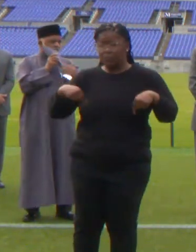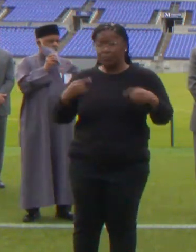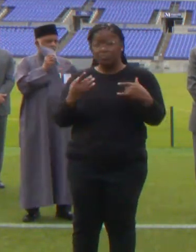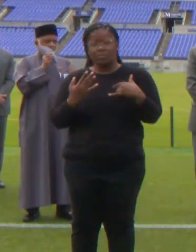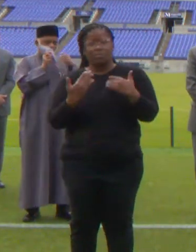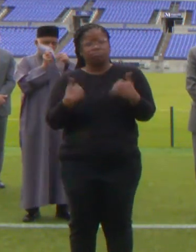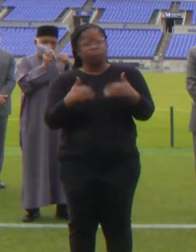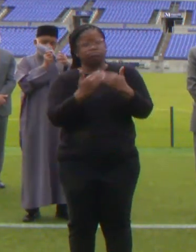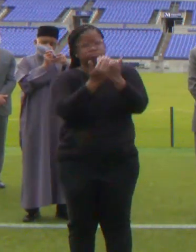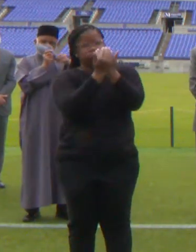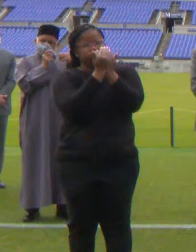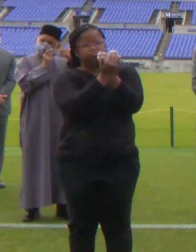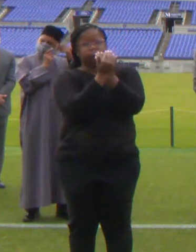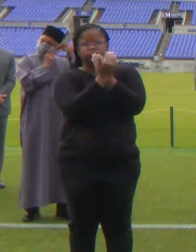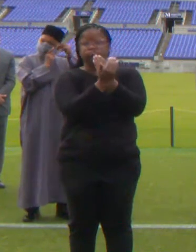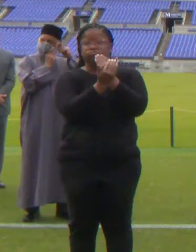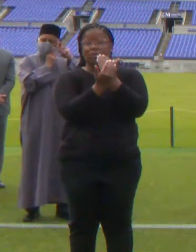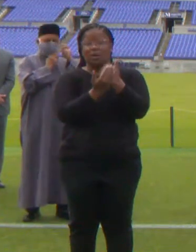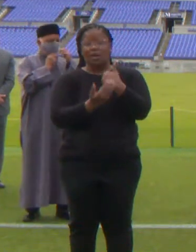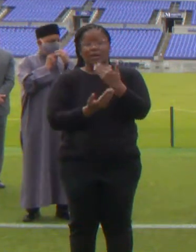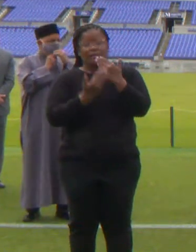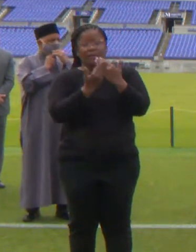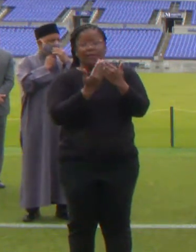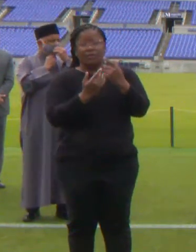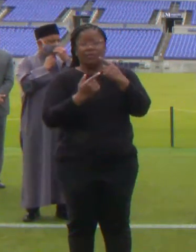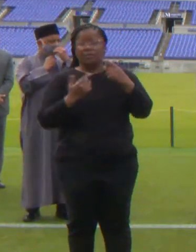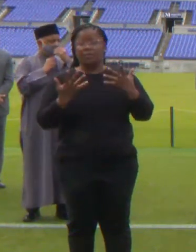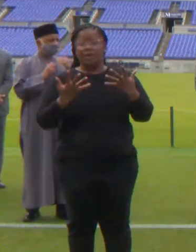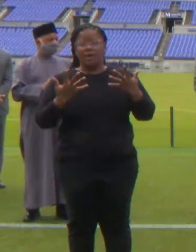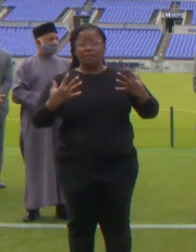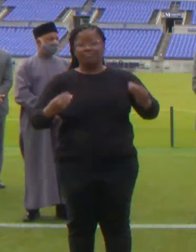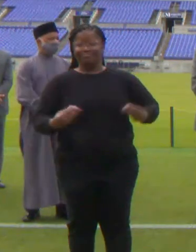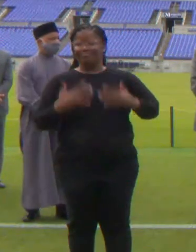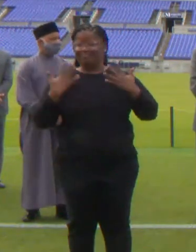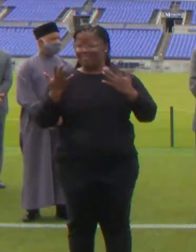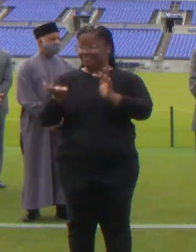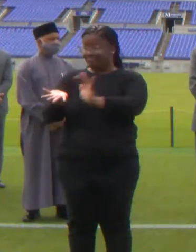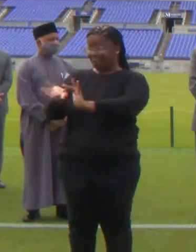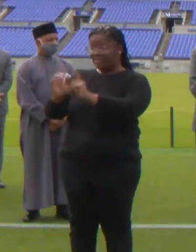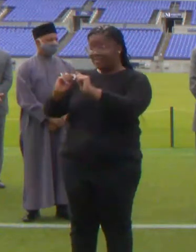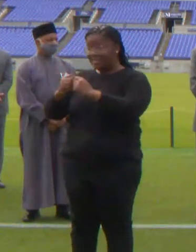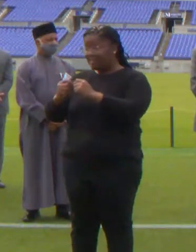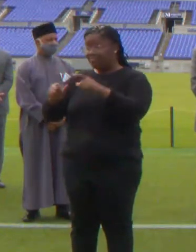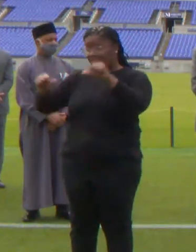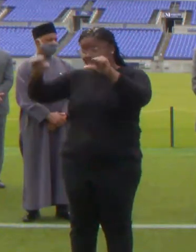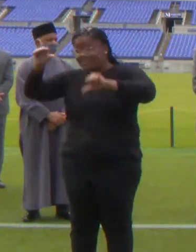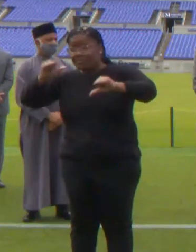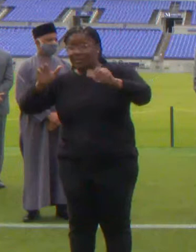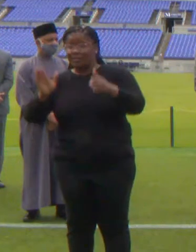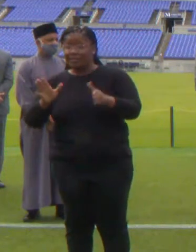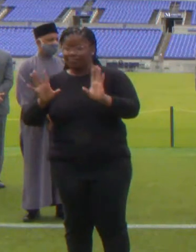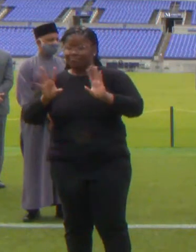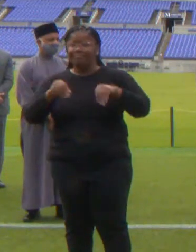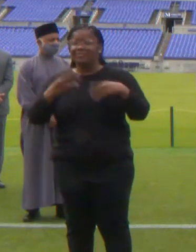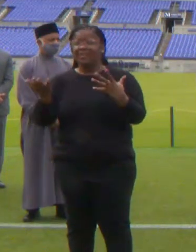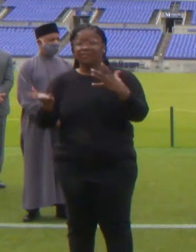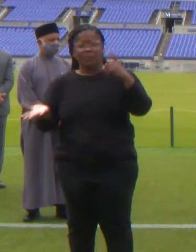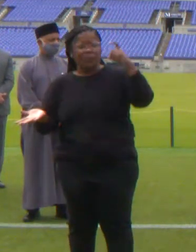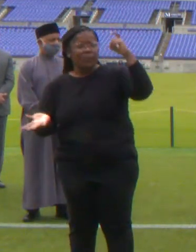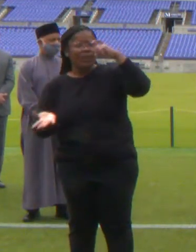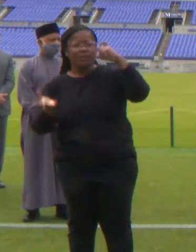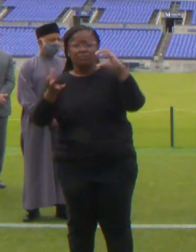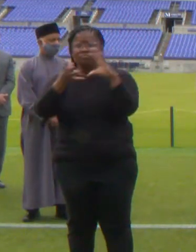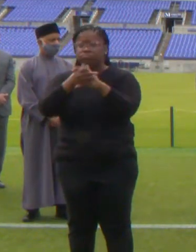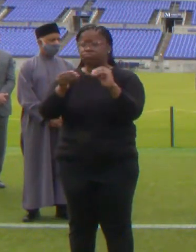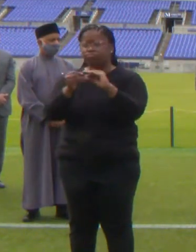inspiring the medical teams and scientists, granting them the wisdom, the knowledge and expertise to prepare these